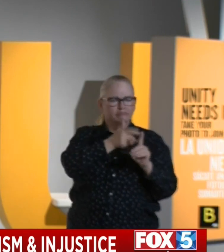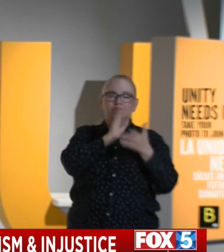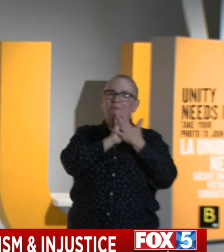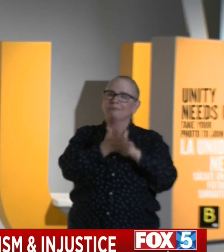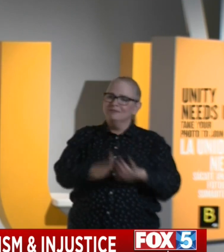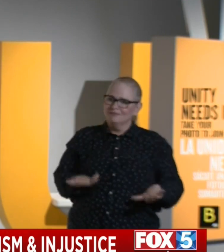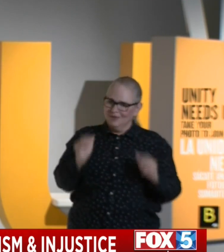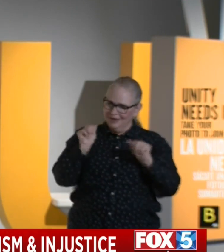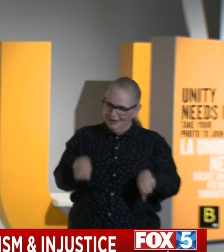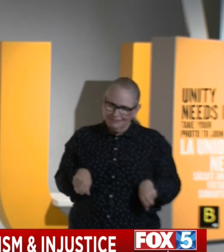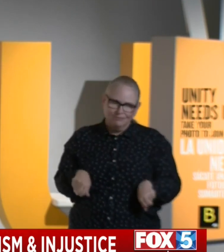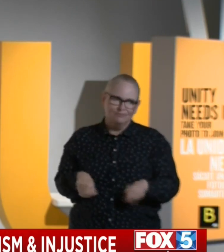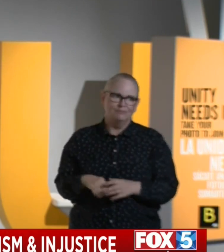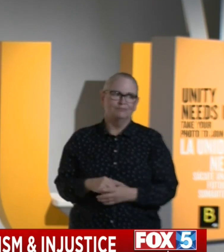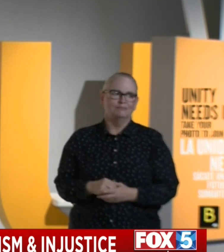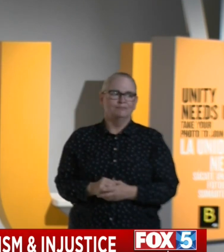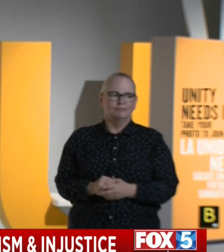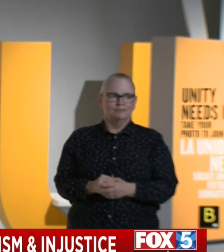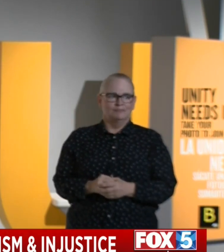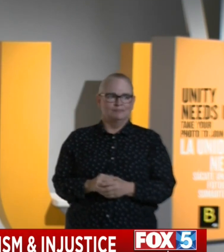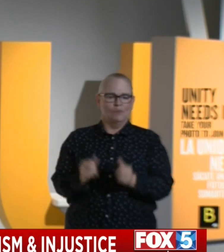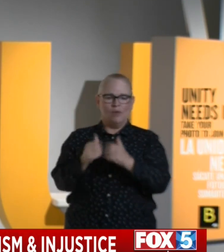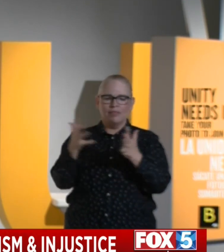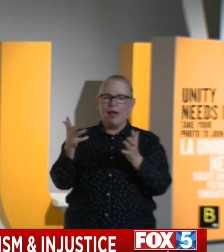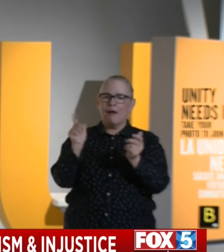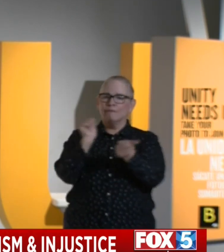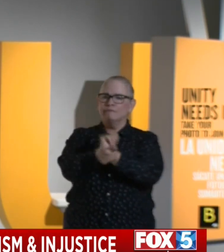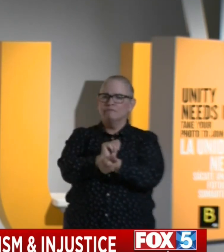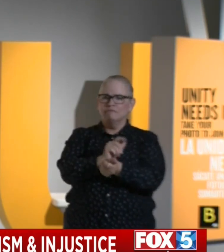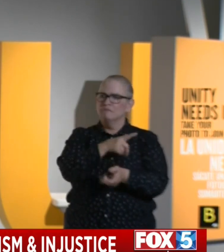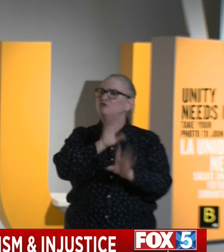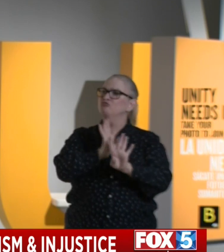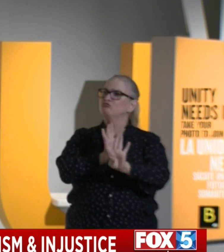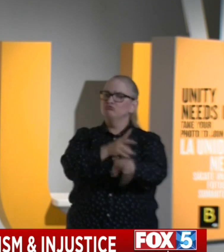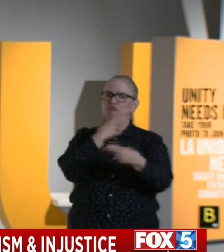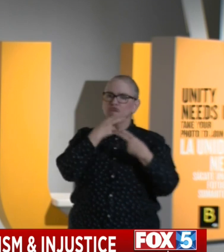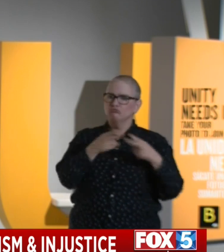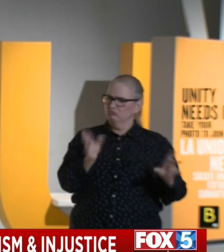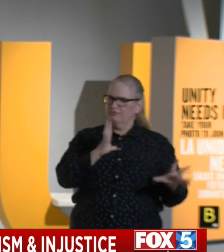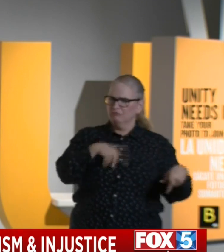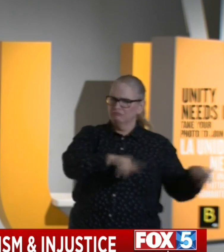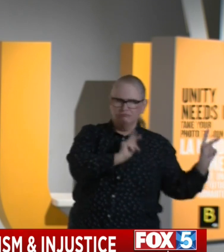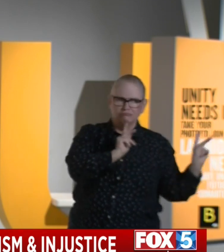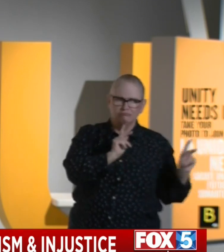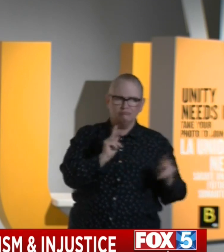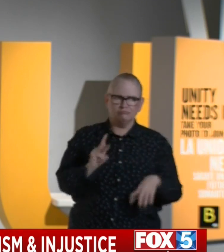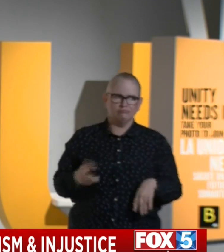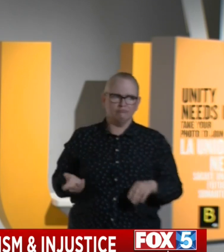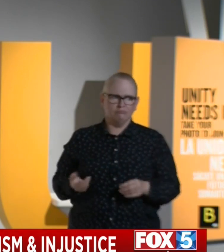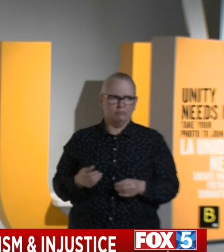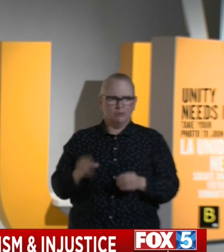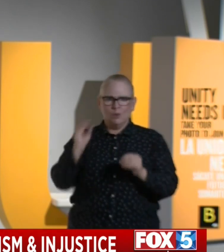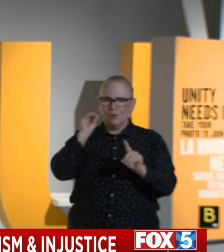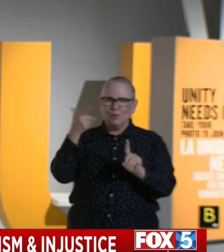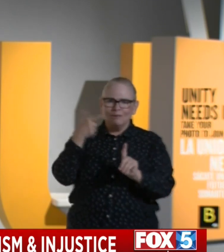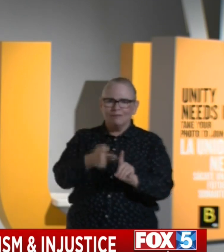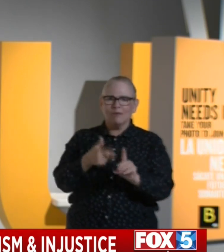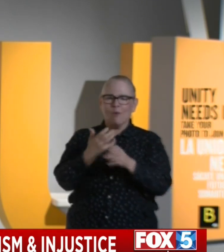right to do so without being arrested, gassed, be shot at by projectiles.